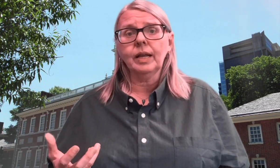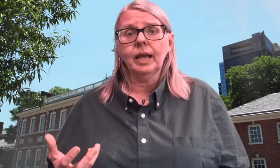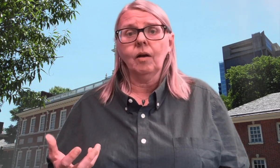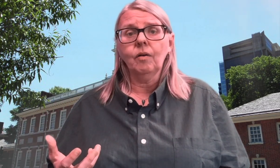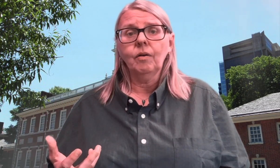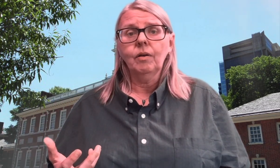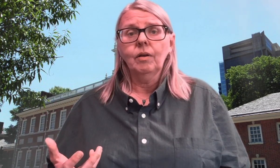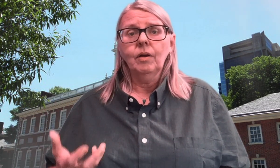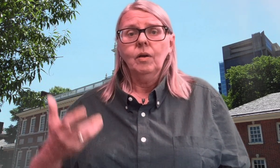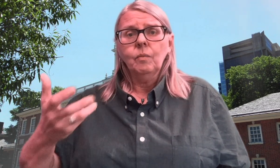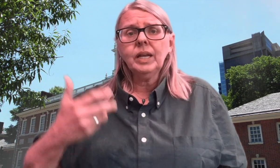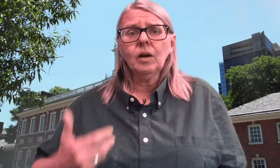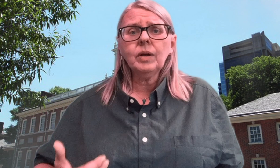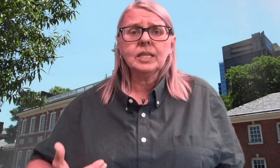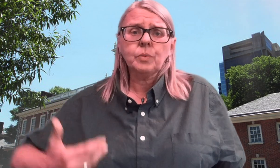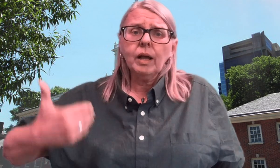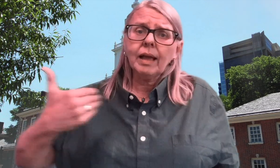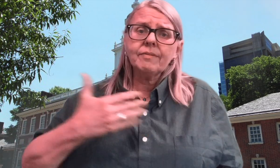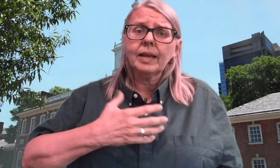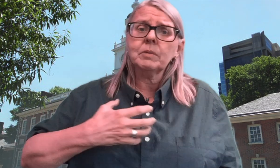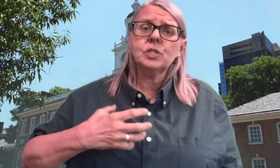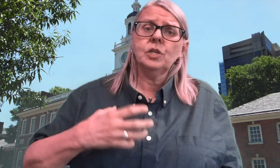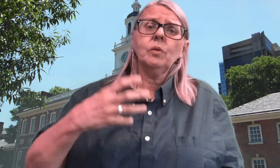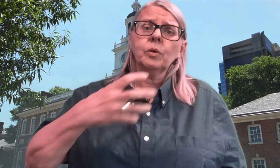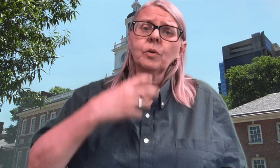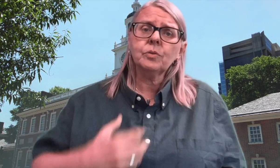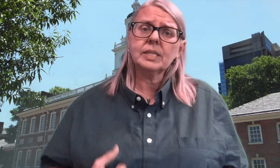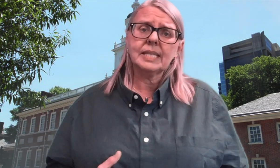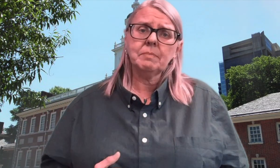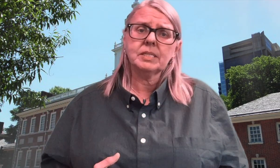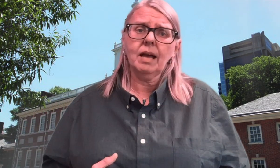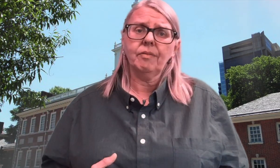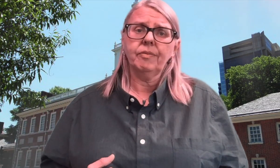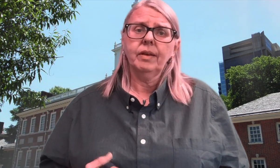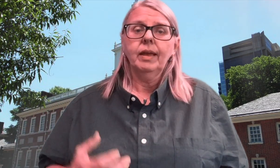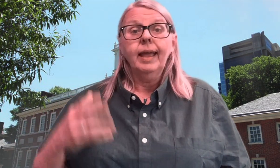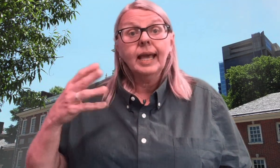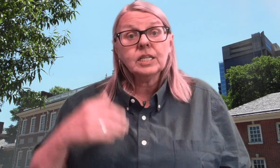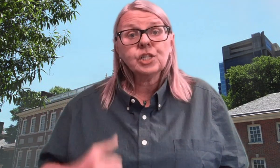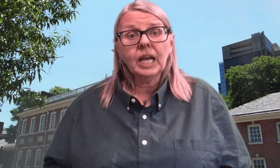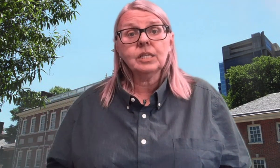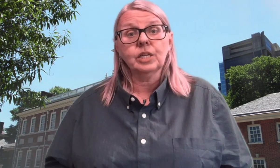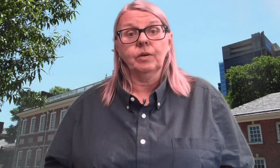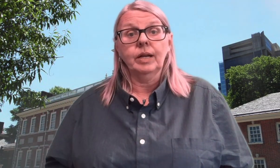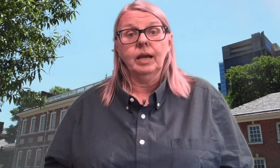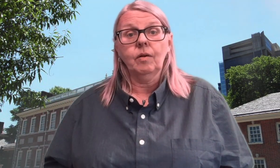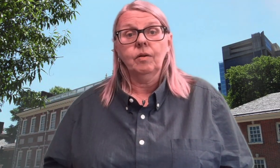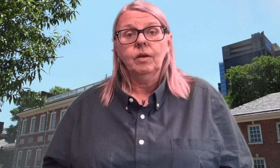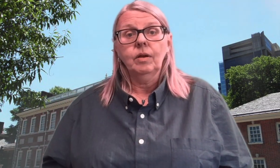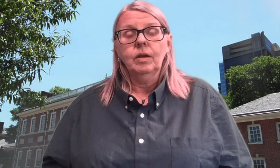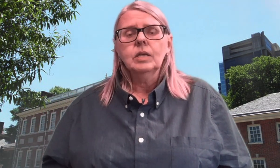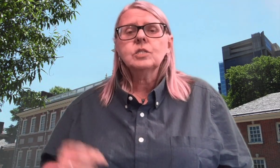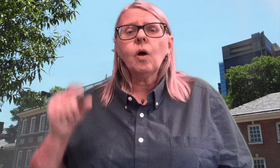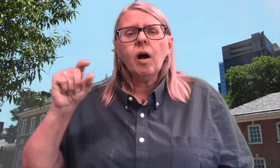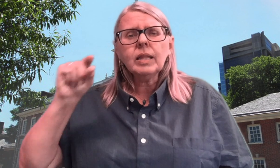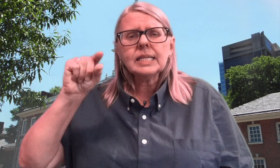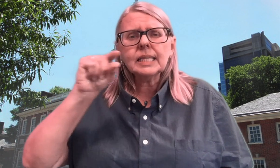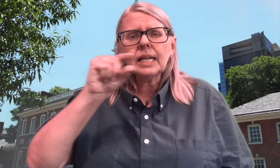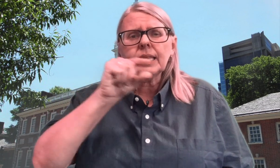now. We know it is. We all have families too and we're going through the same stuff. And it's challenging right now. So all these little things